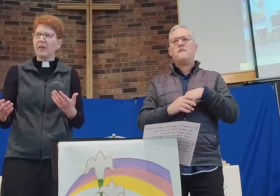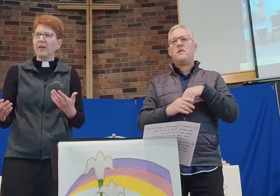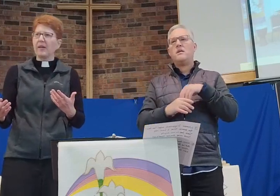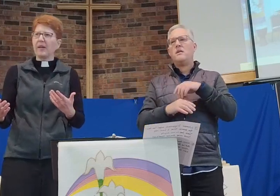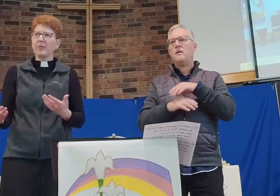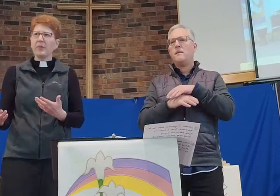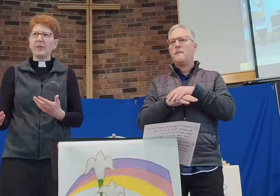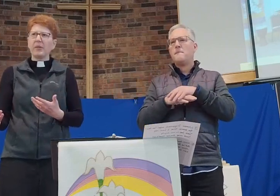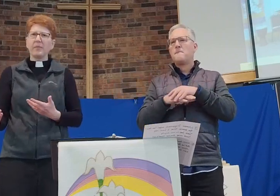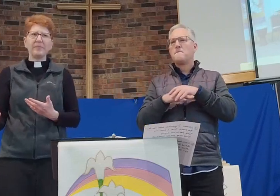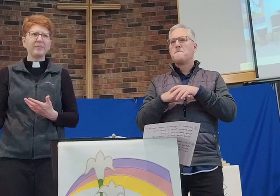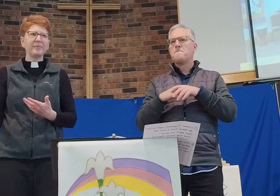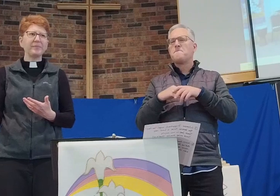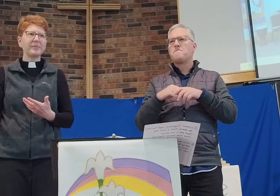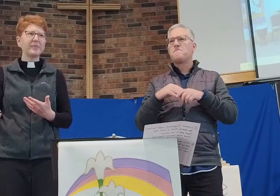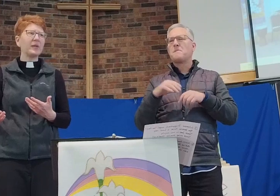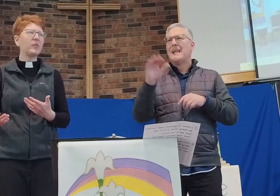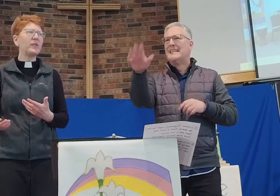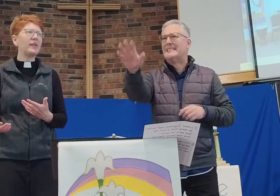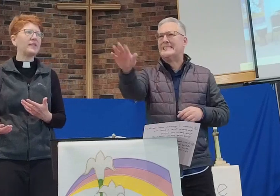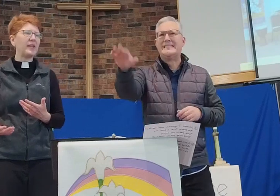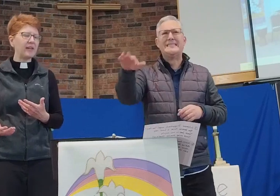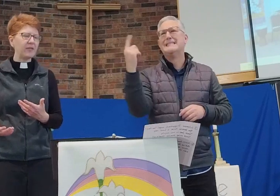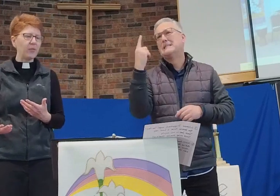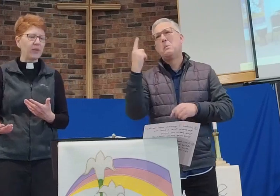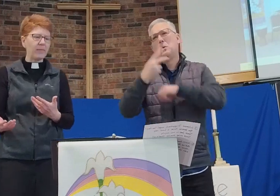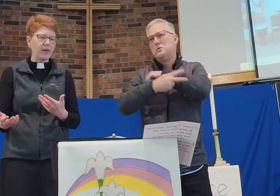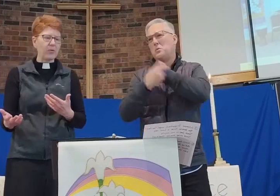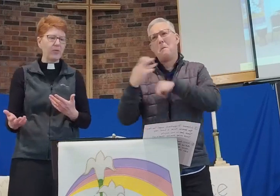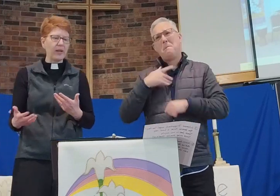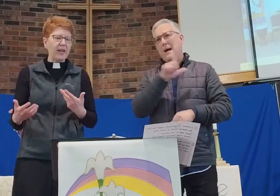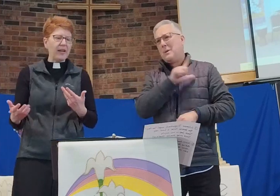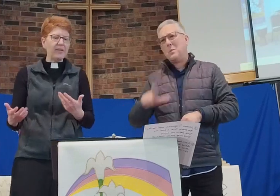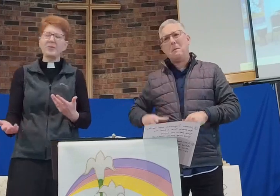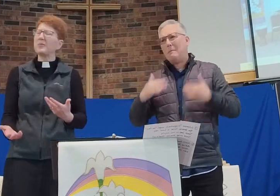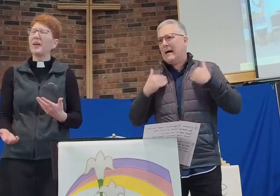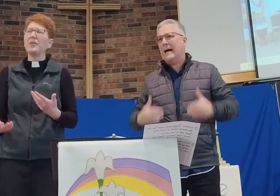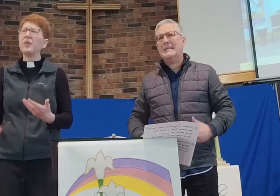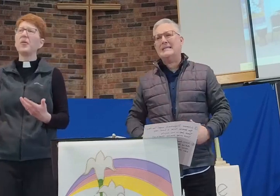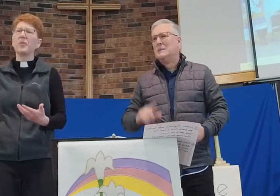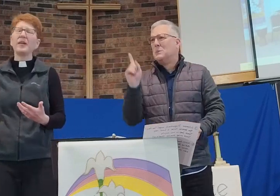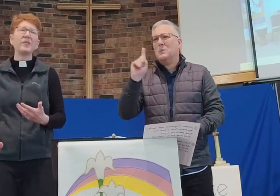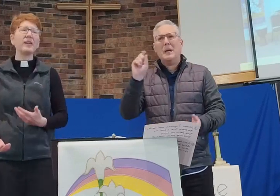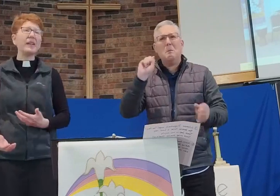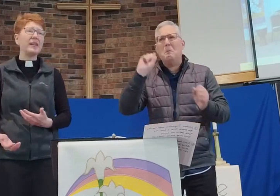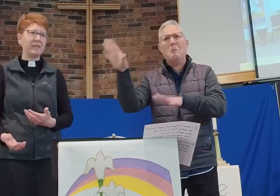I told them, someone has taken away my Lord, and I do not know where they have laid him.